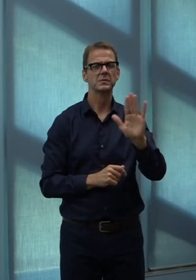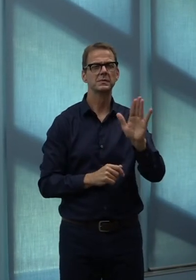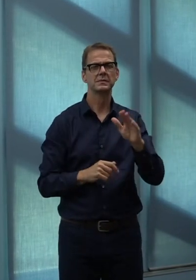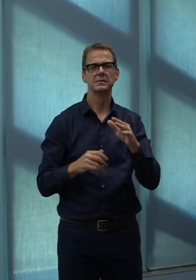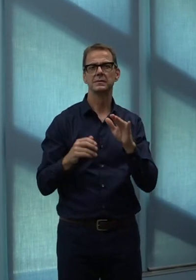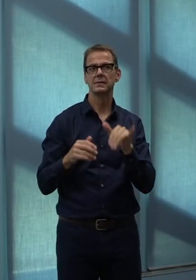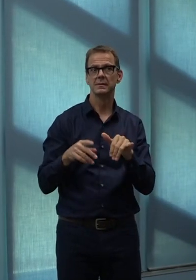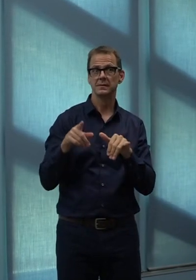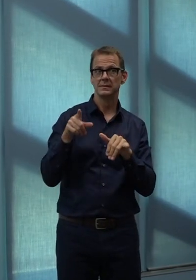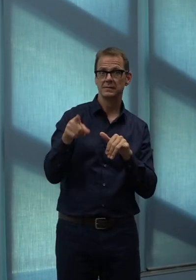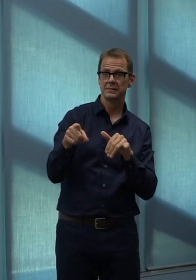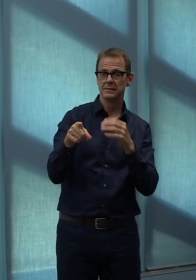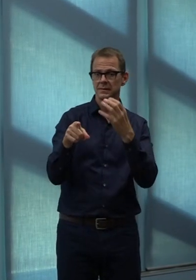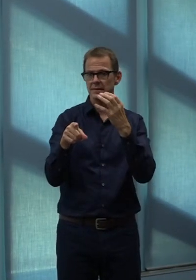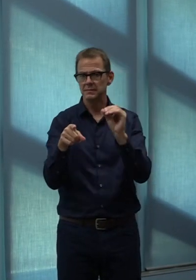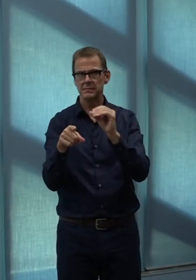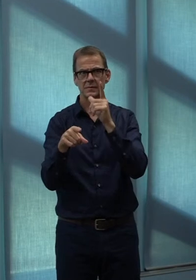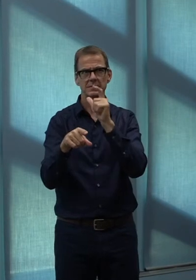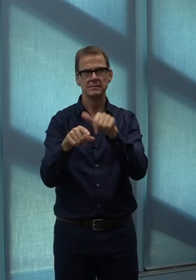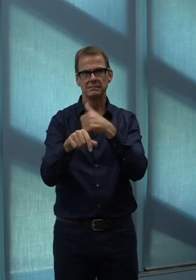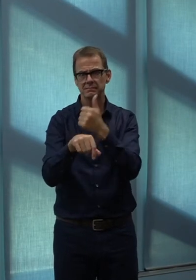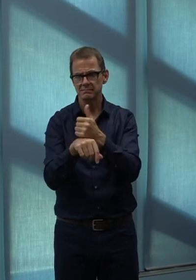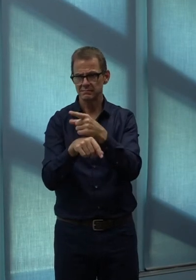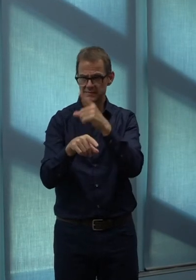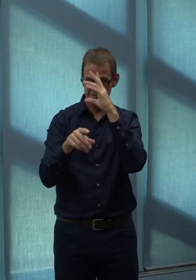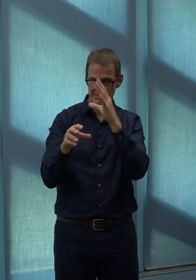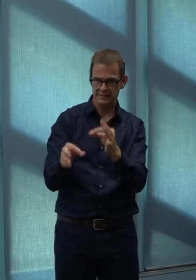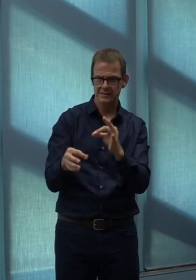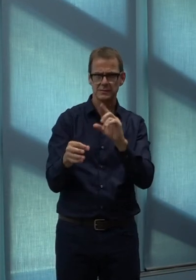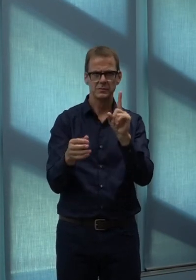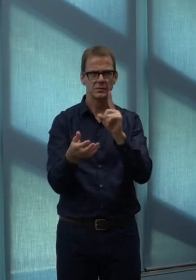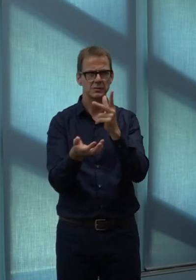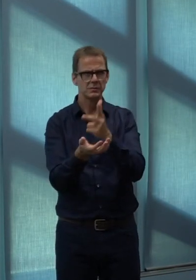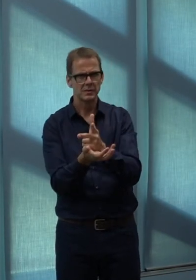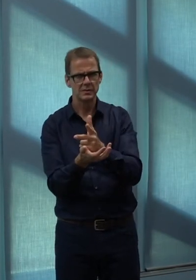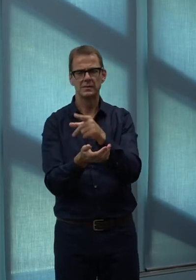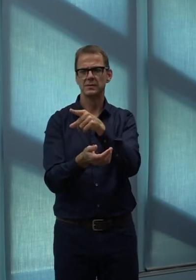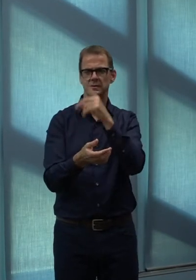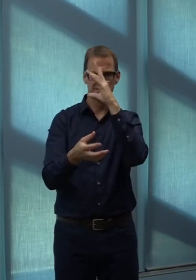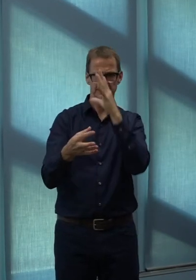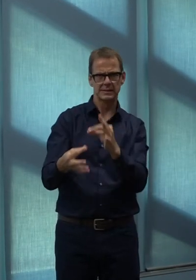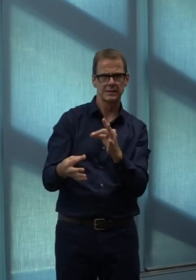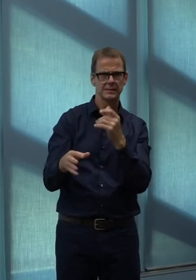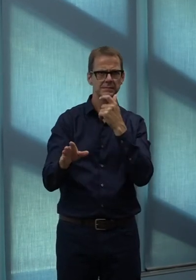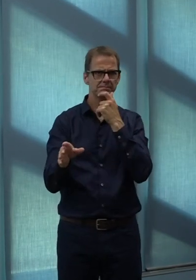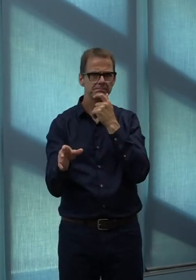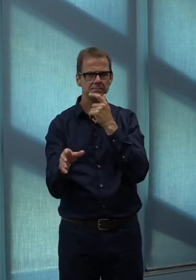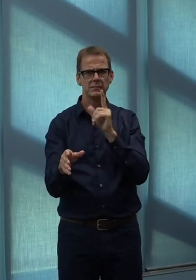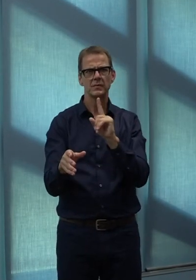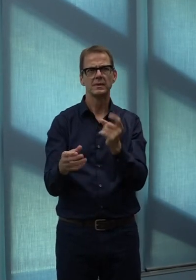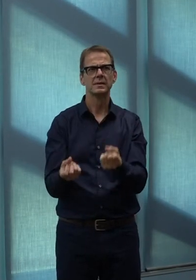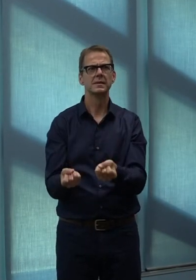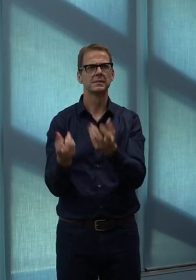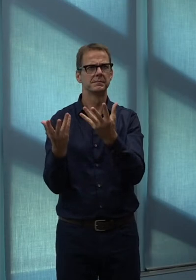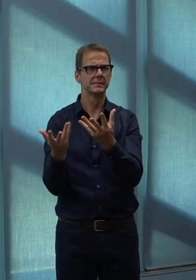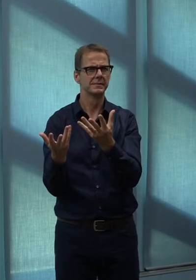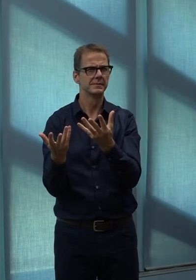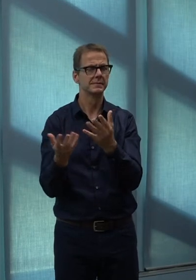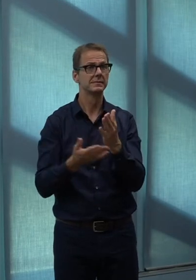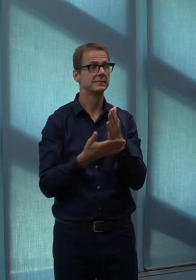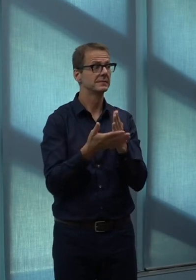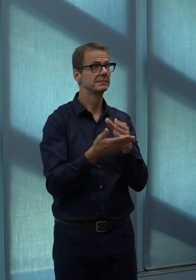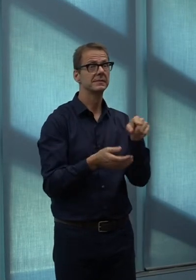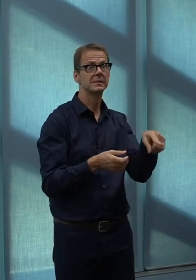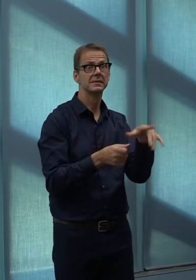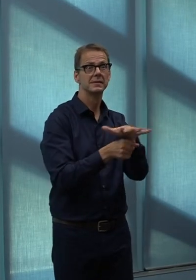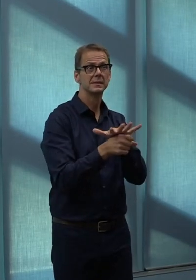that there will be instances where development may under provide parking or an area may experience a high rate of redevelopment, which could lead